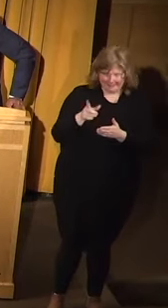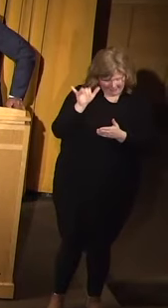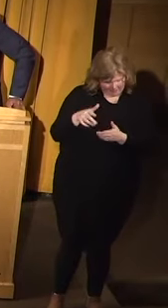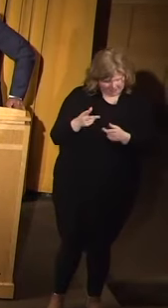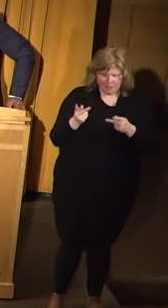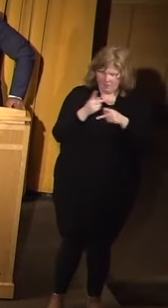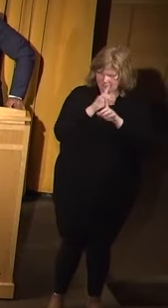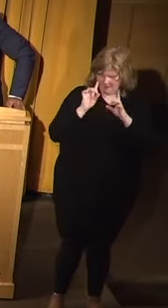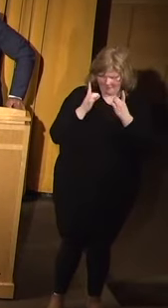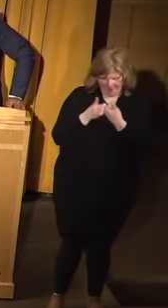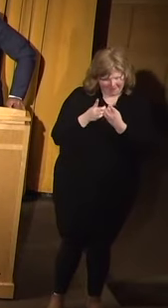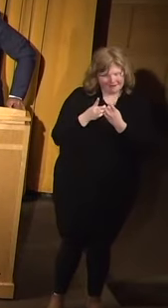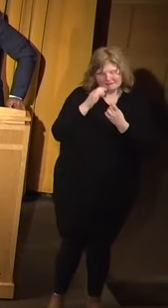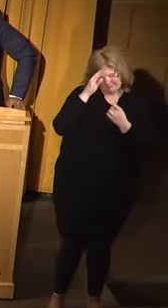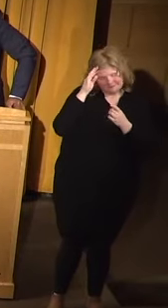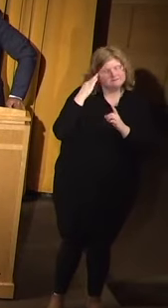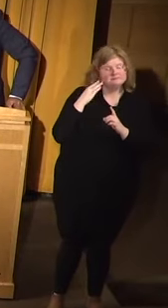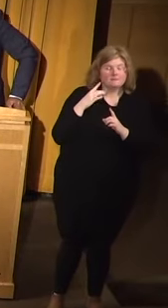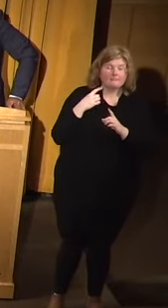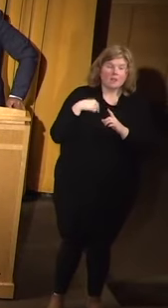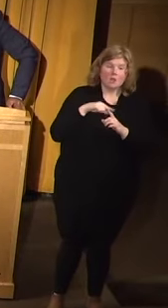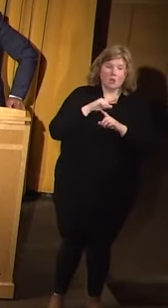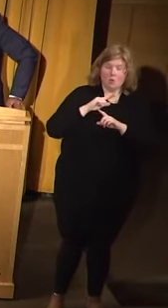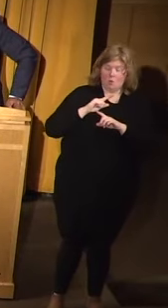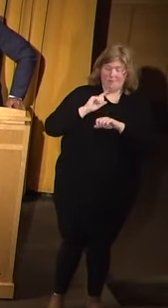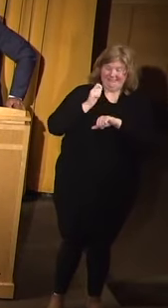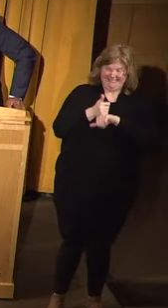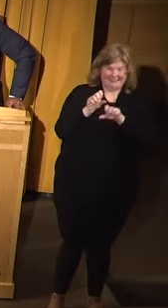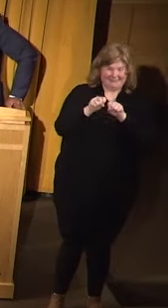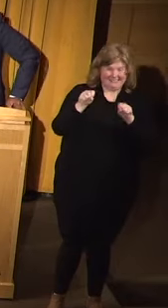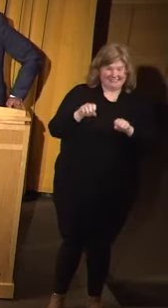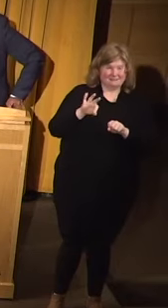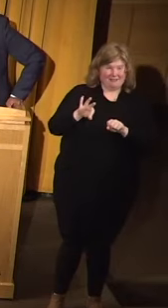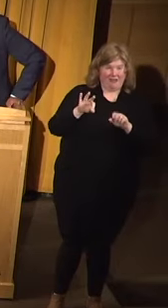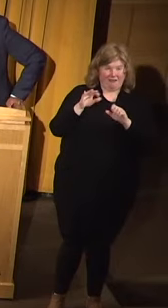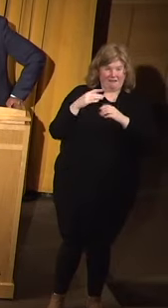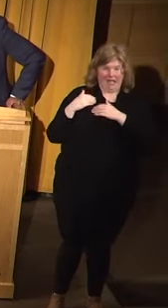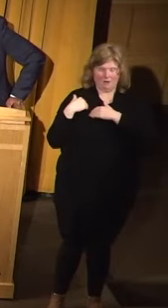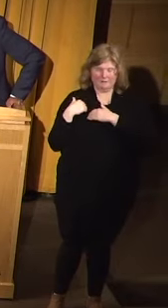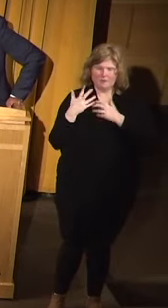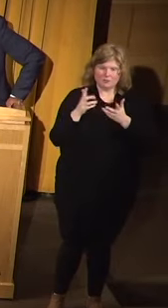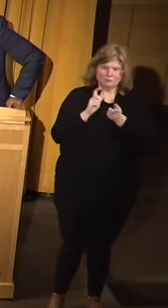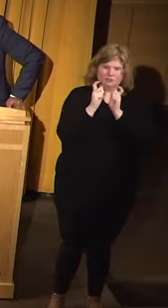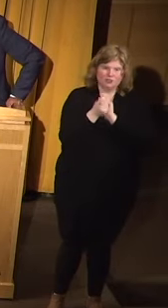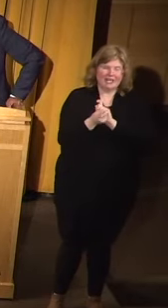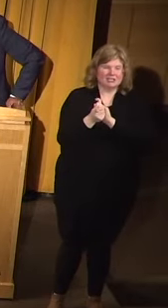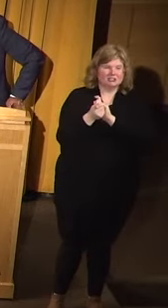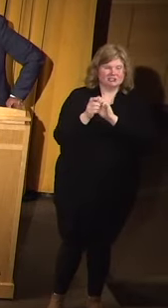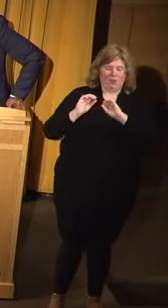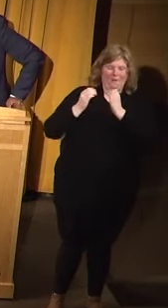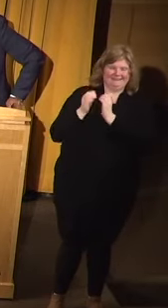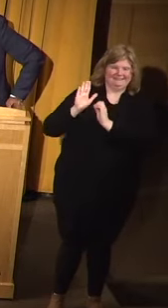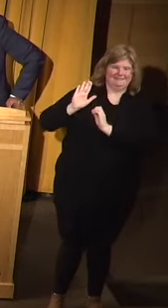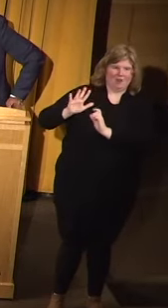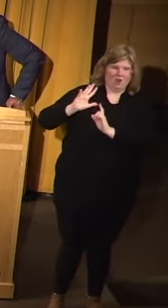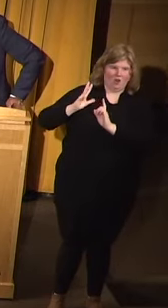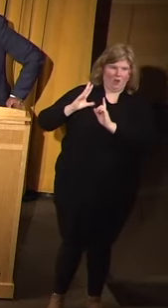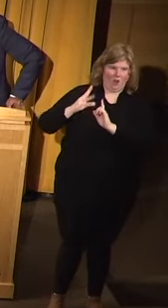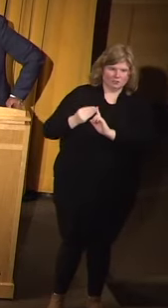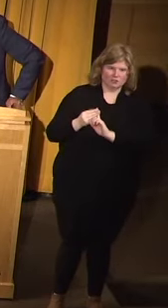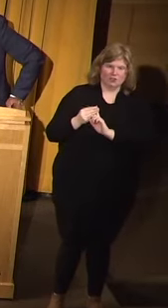America. We put in the systems of accountability to change the organizational culture, and in changing the organization through